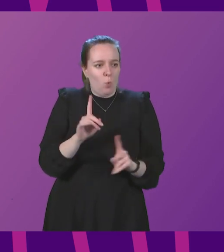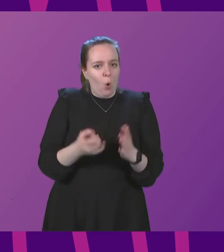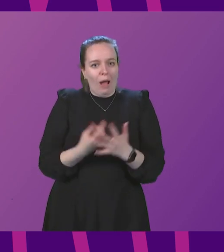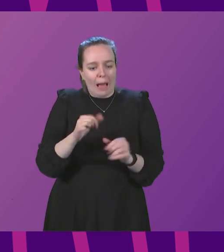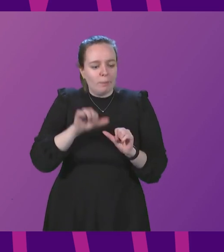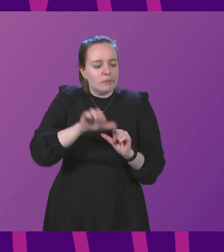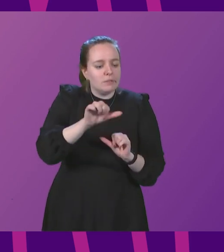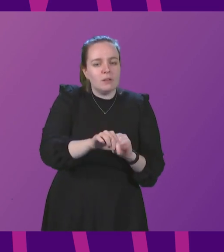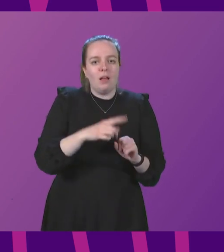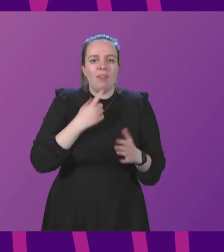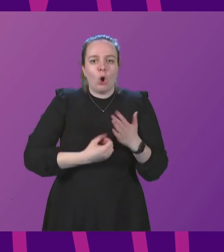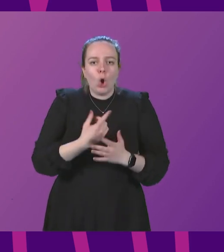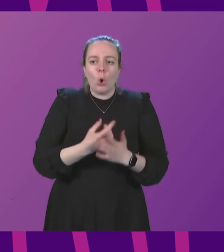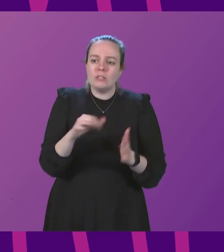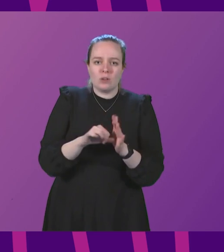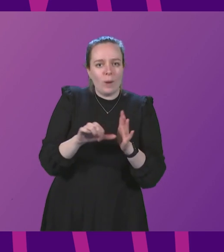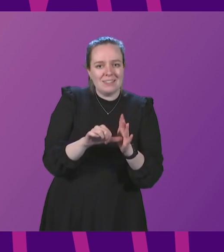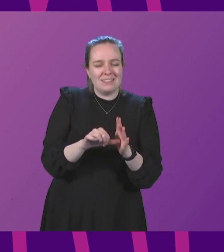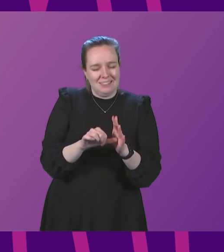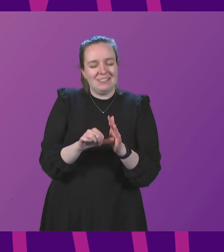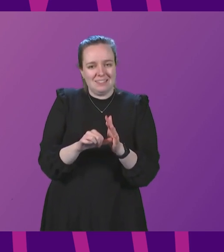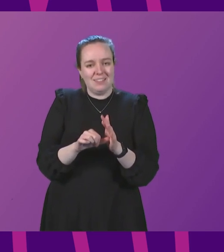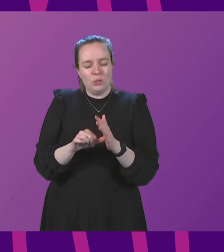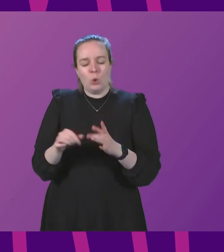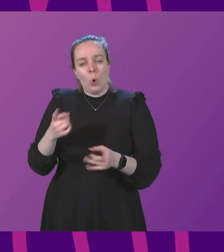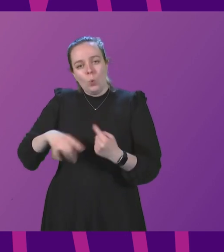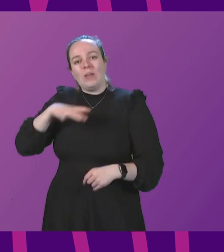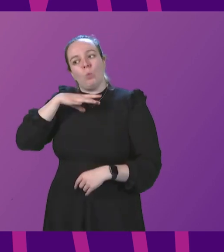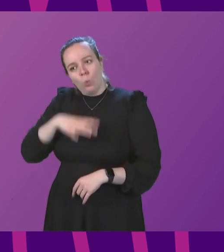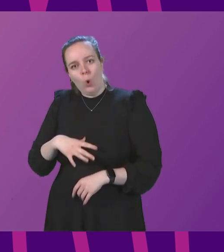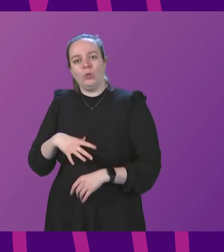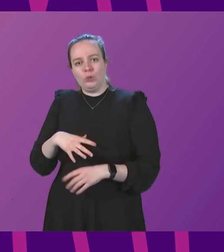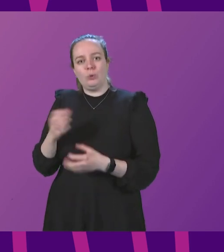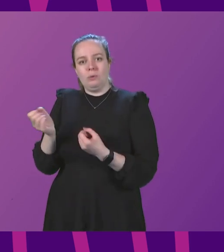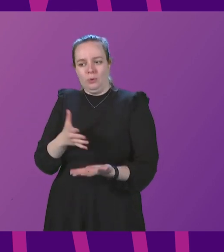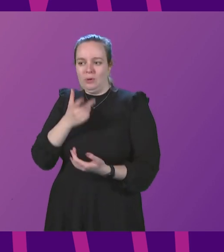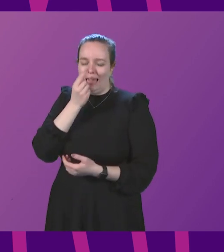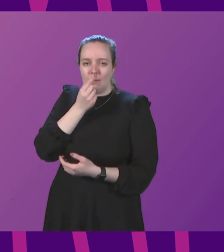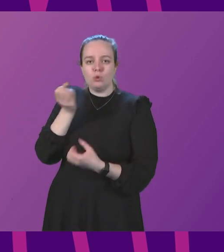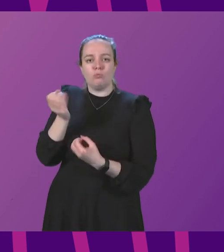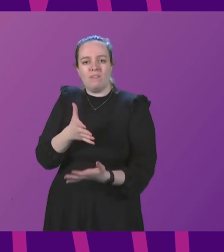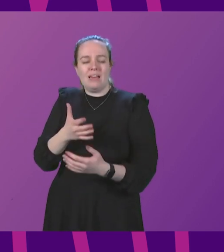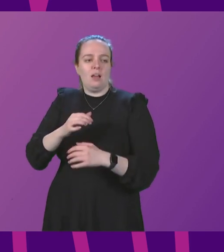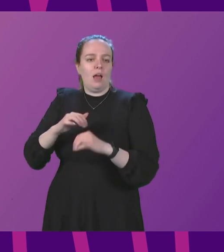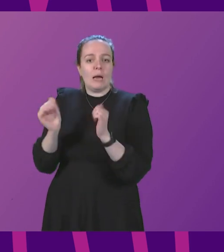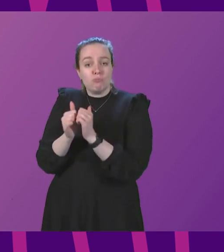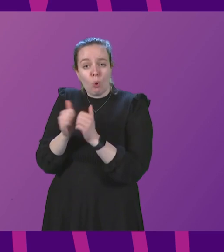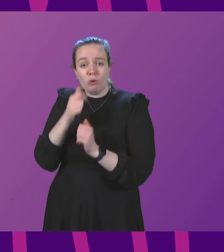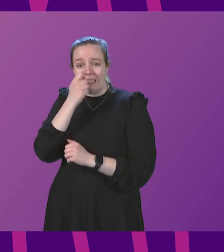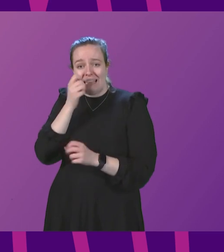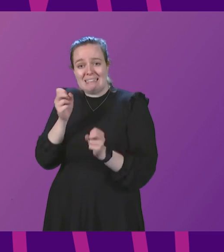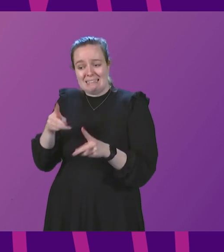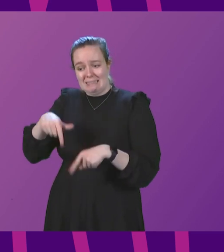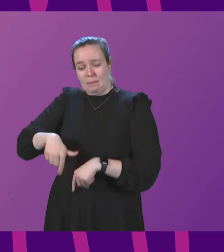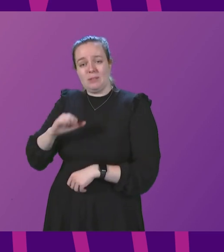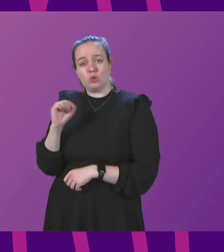for purpose and helps us guard against these risks in future so we want to be able to provide an appropriate testing system in Scotland